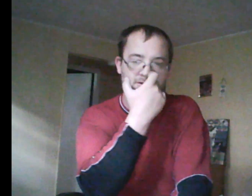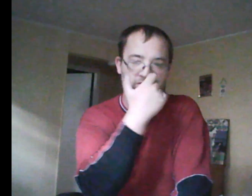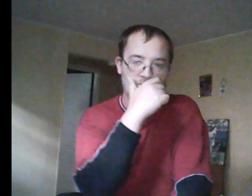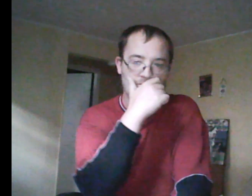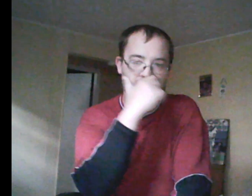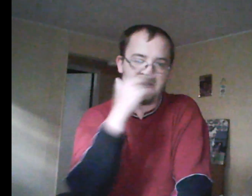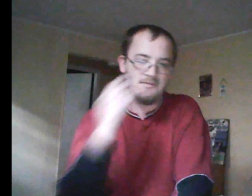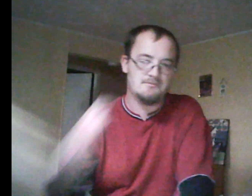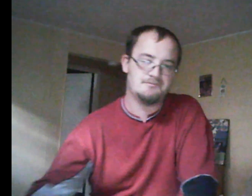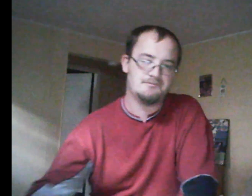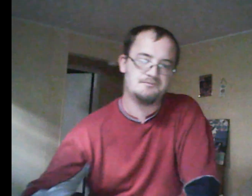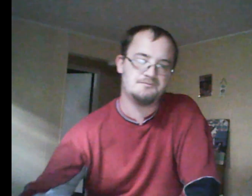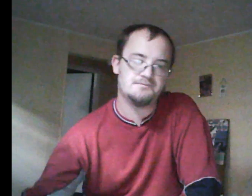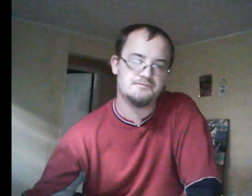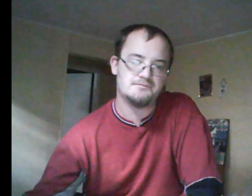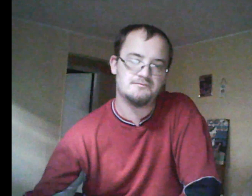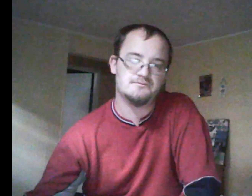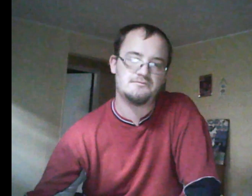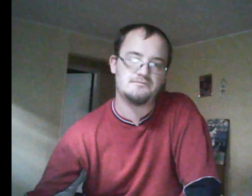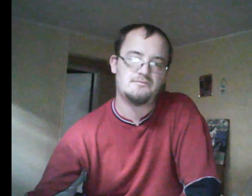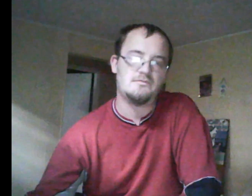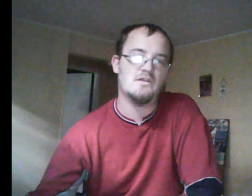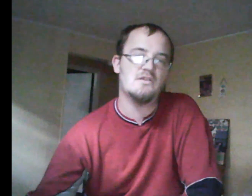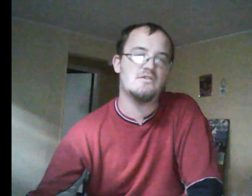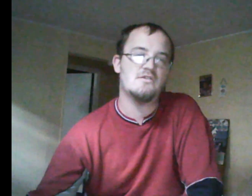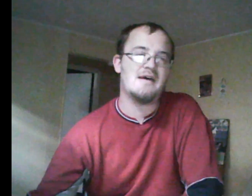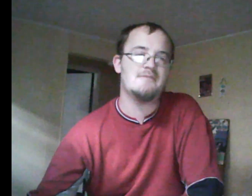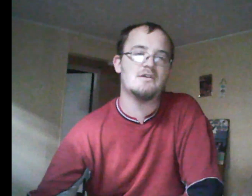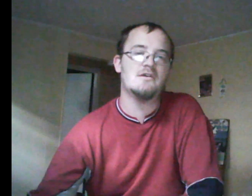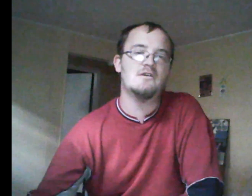So, yeah. So, to gain a new friend in Paige's circle and stick it to Manny and Liberty.